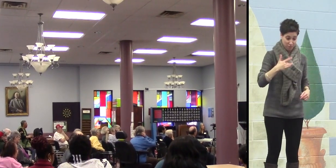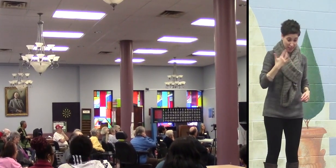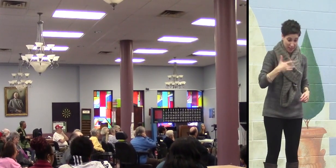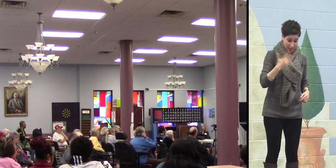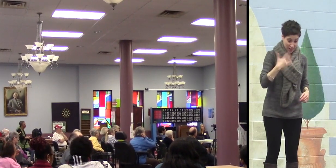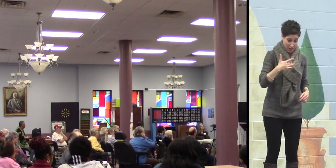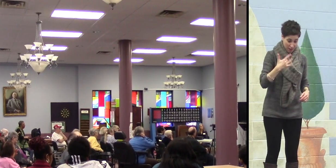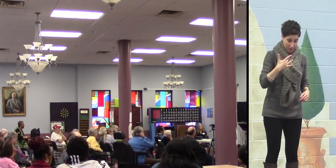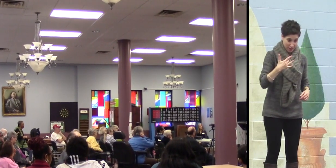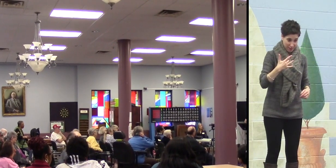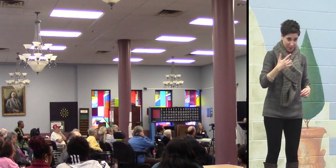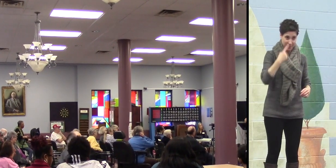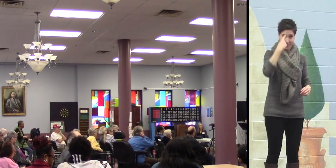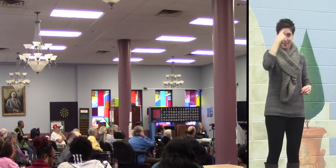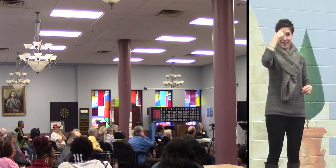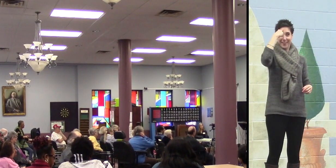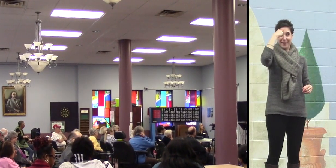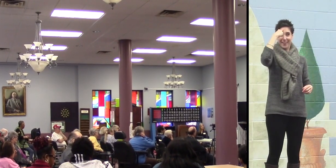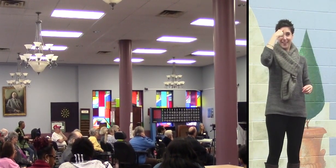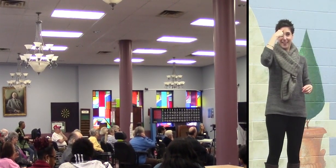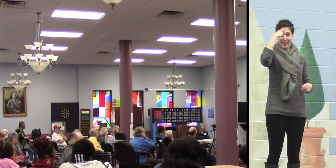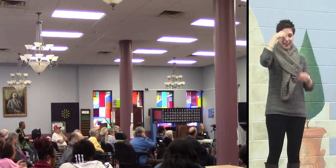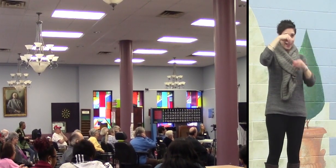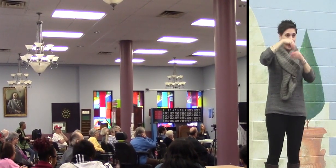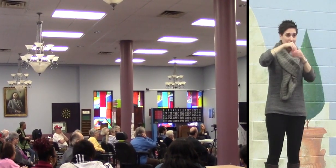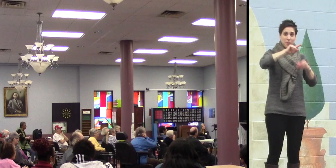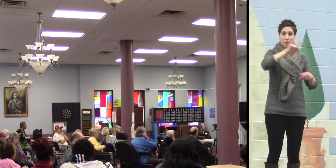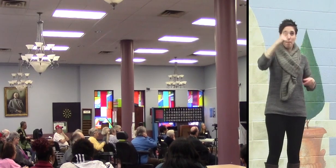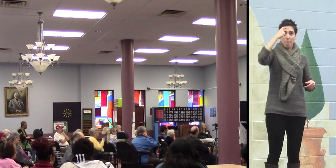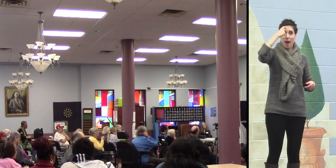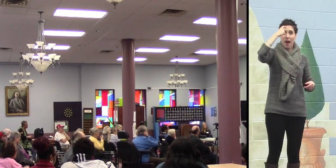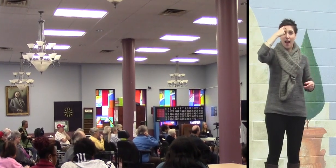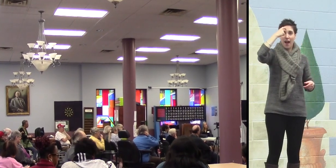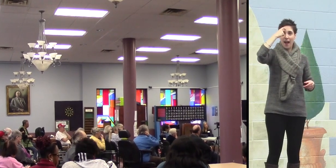something is happening in your mind or in your brain.